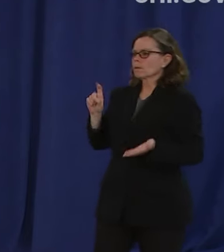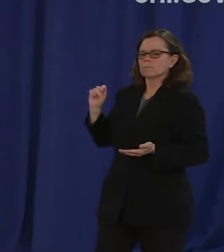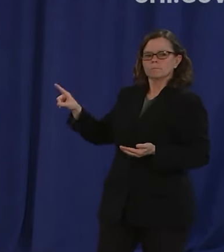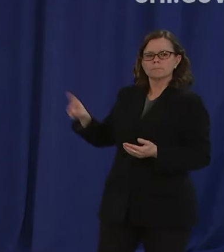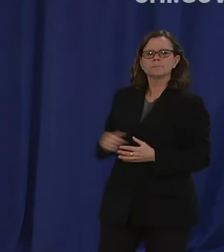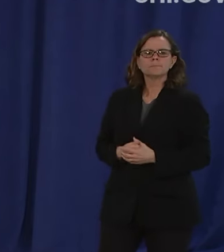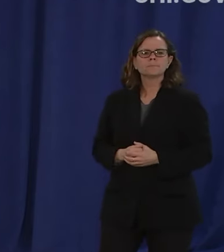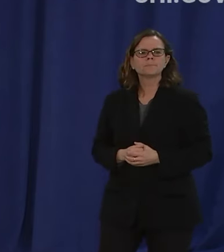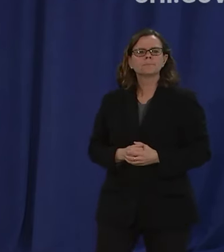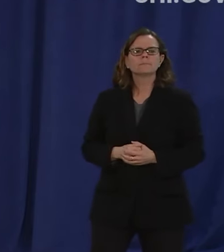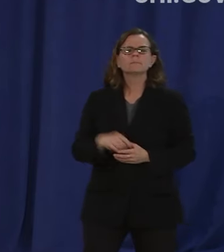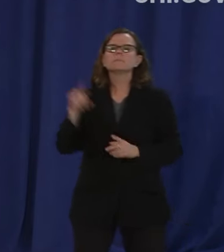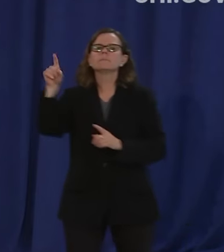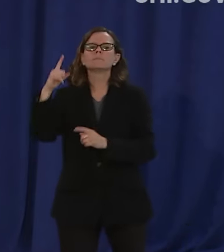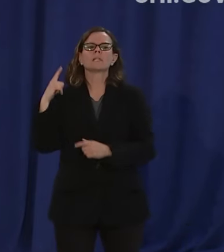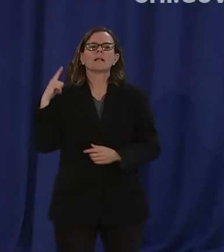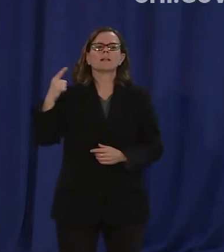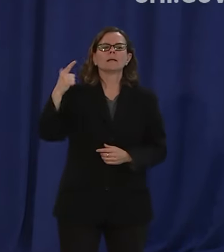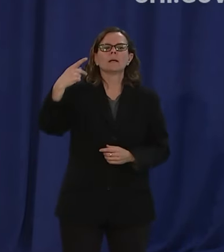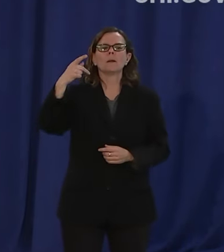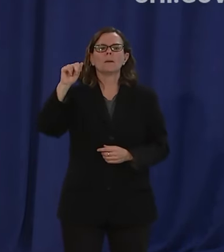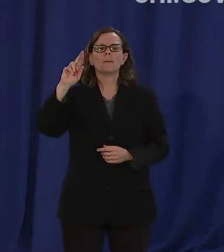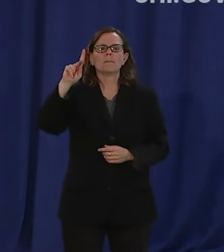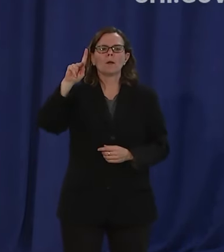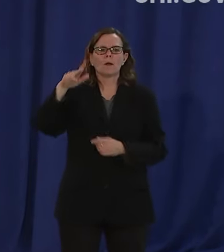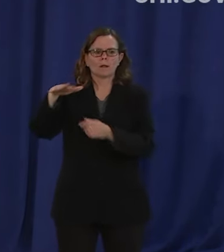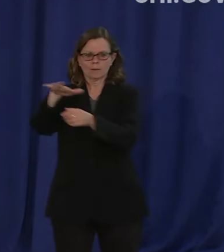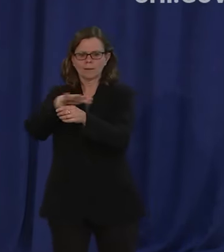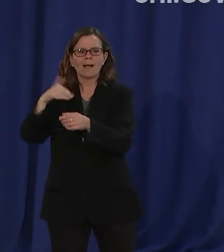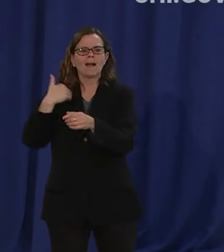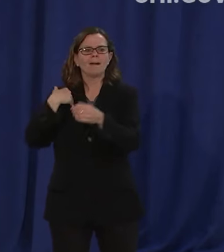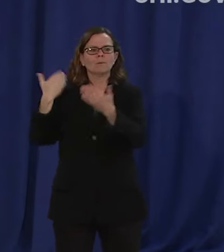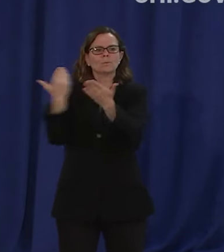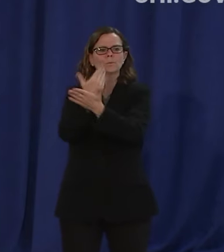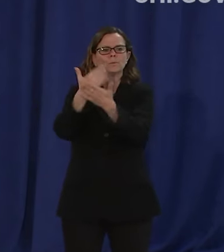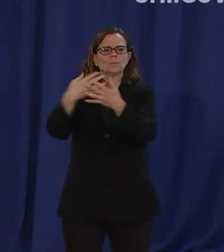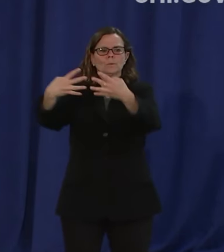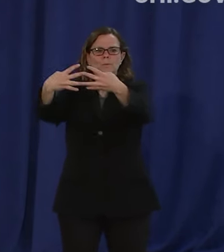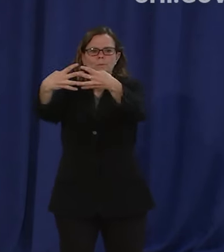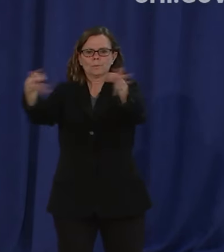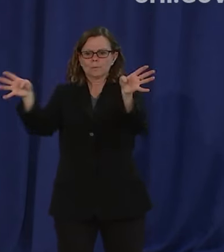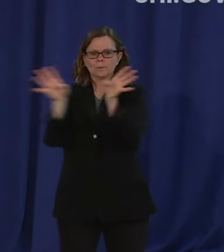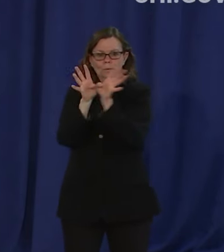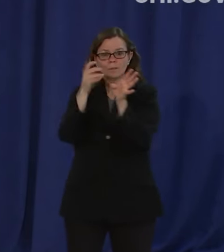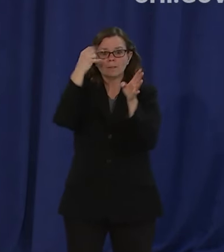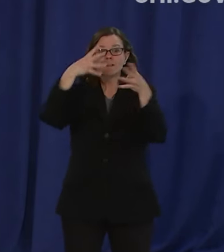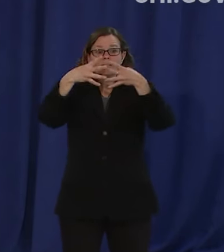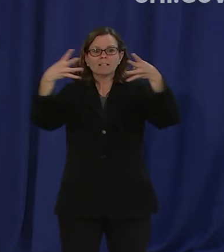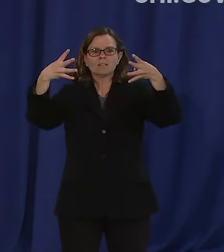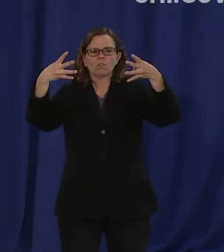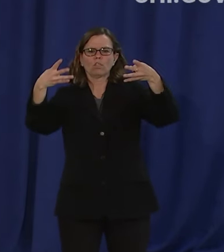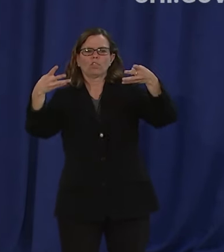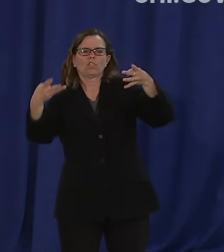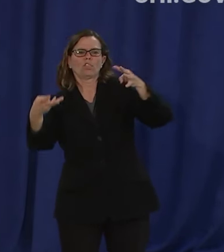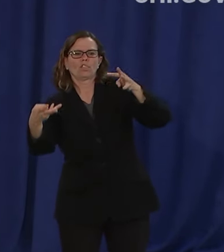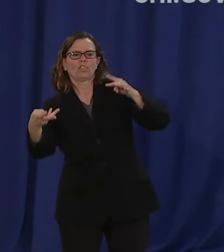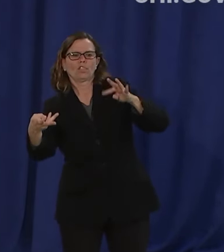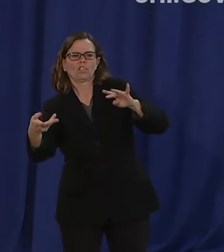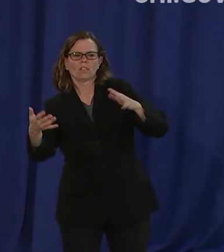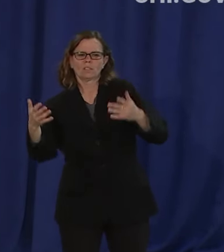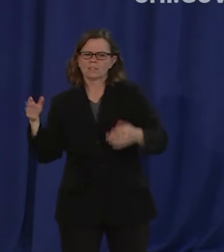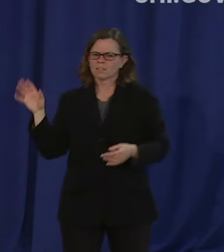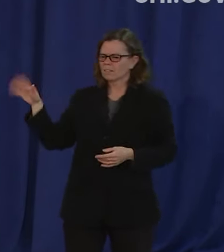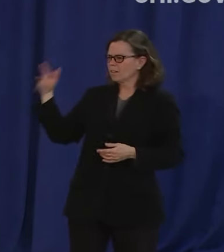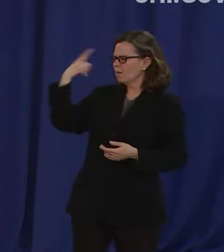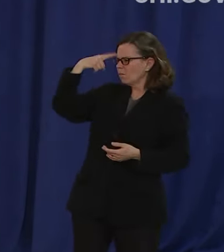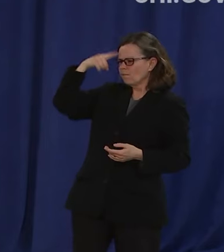of it already trampled on but why wall off the park well unfortunately what we continue to see is some some folks